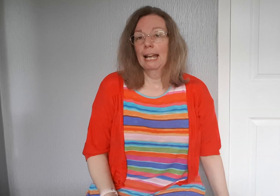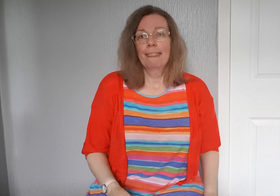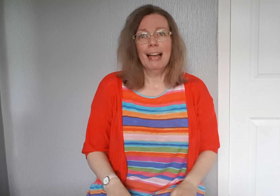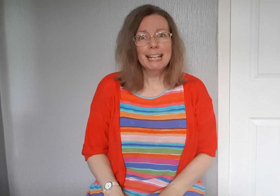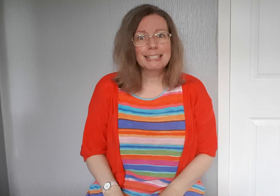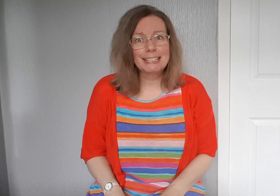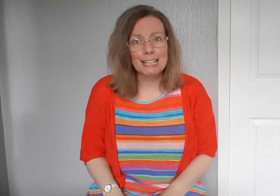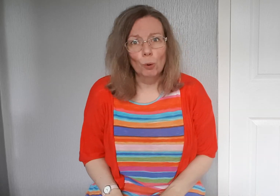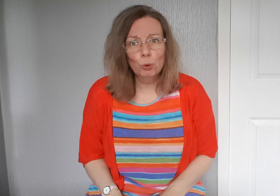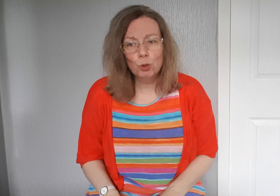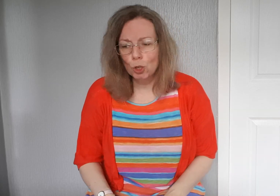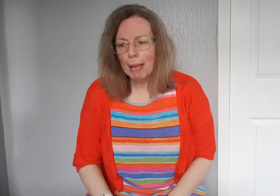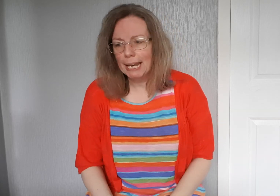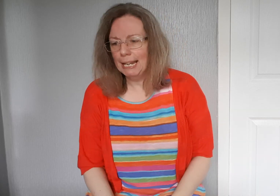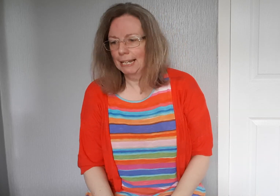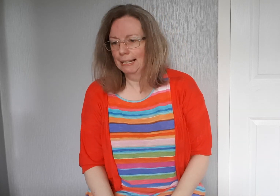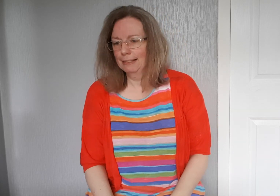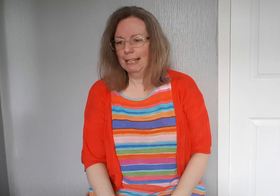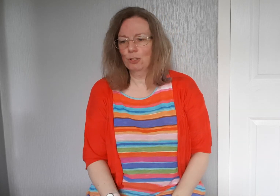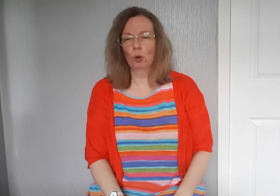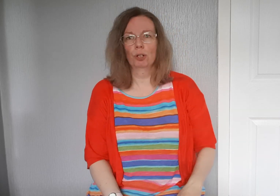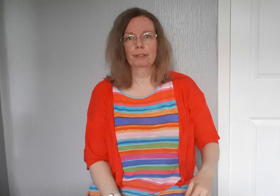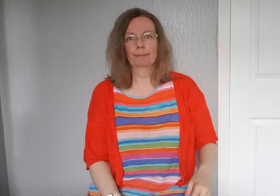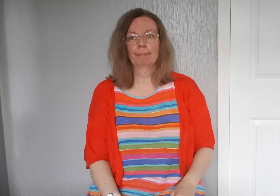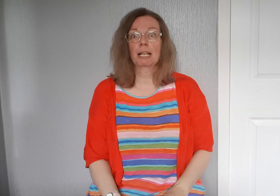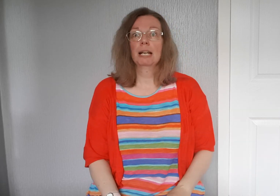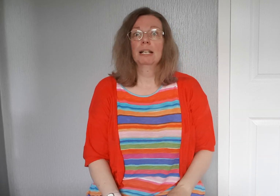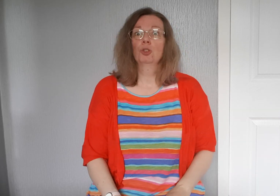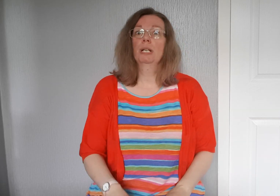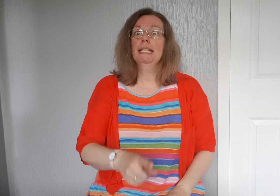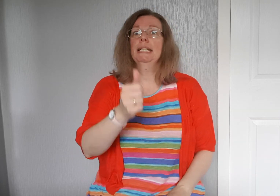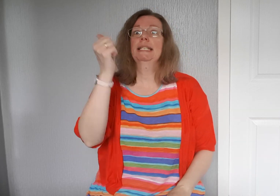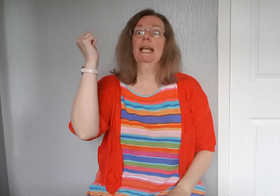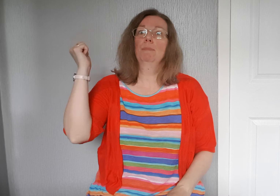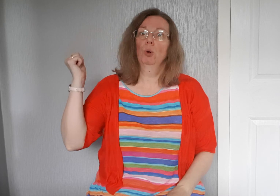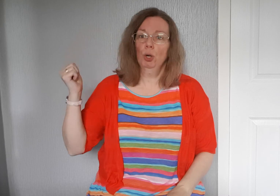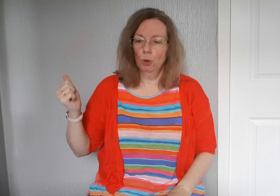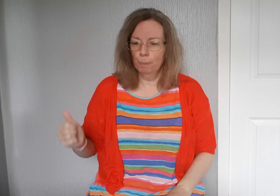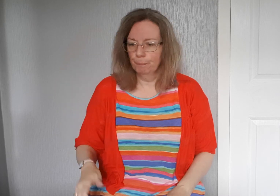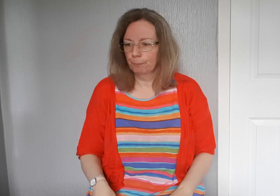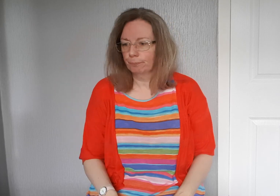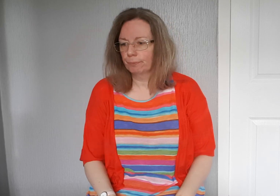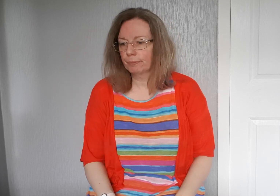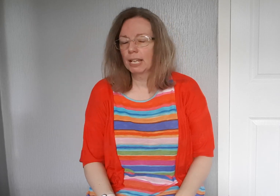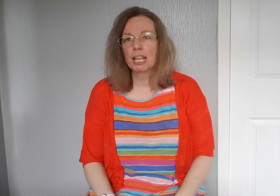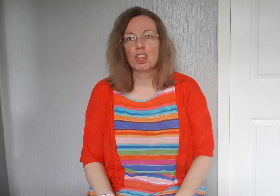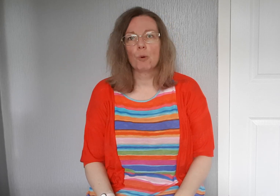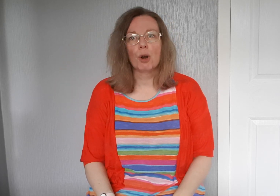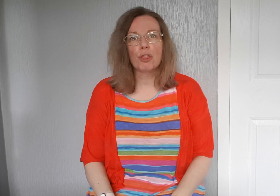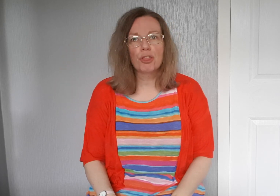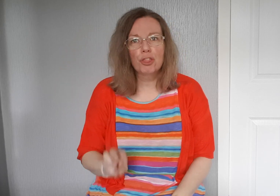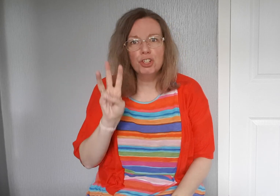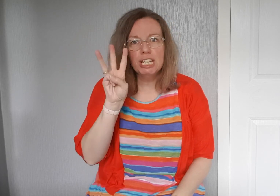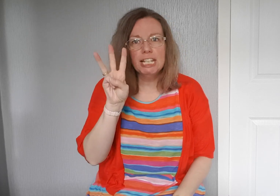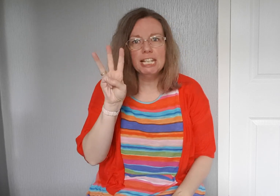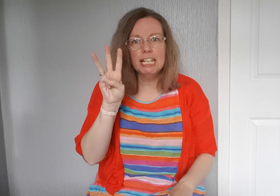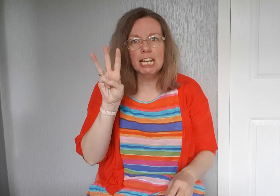That's still too many, said God. So Gideon sent more home. There were 300